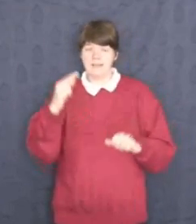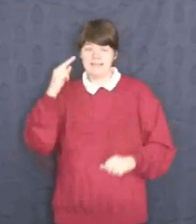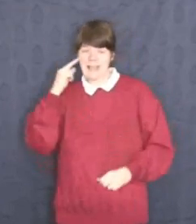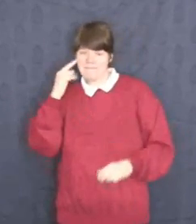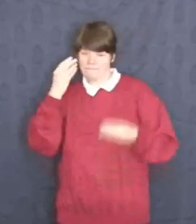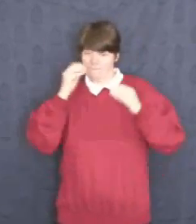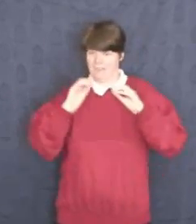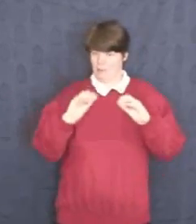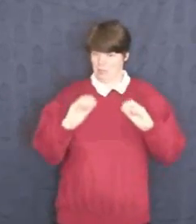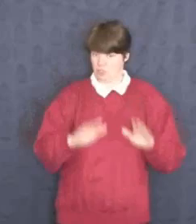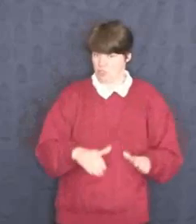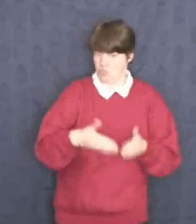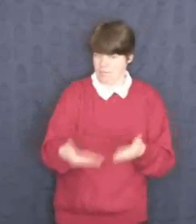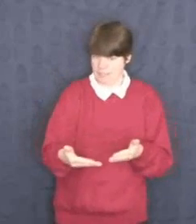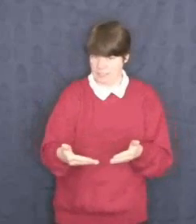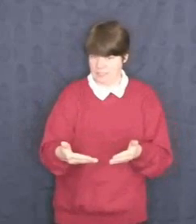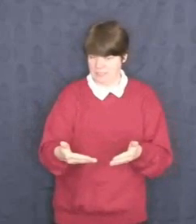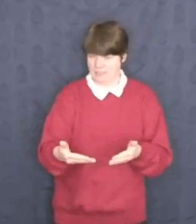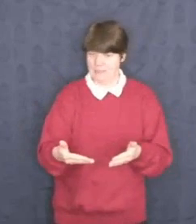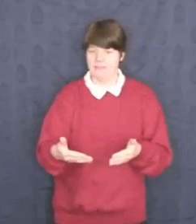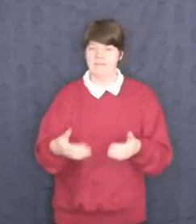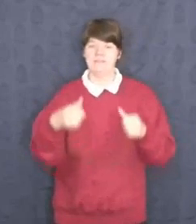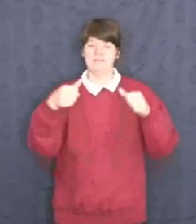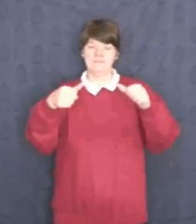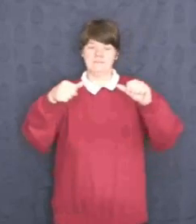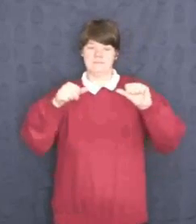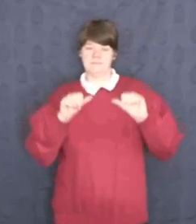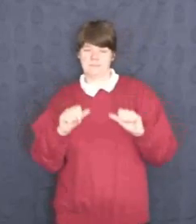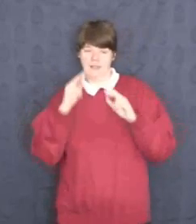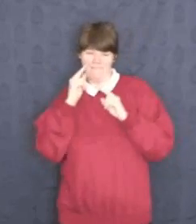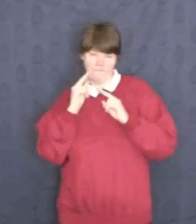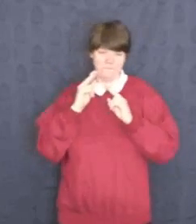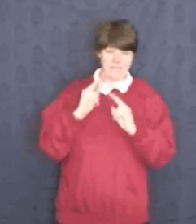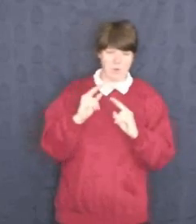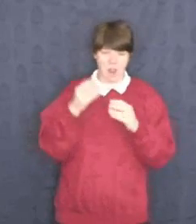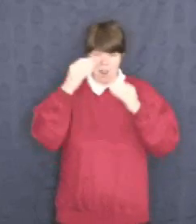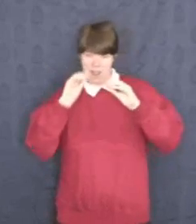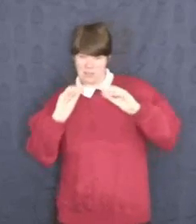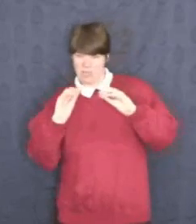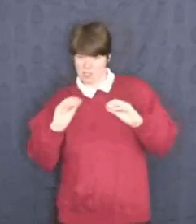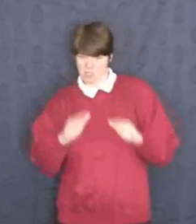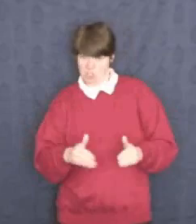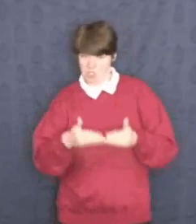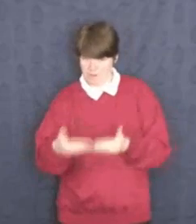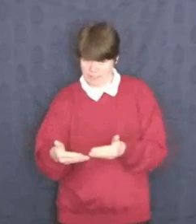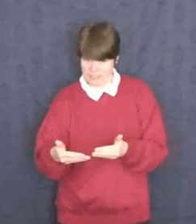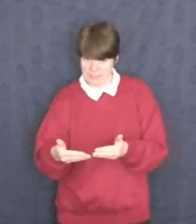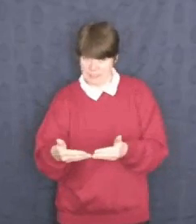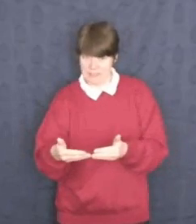Next, the Deaf Education Service. Then, the Visual Education Service.